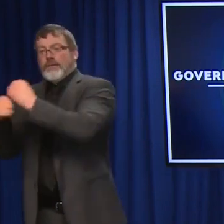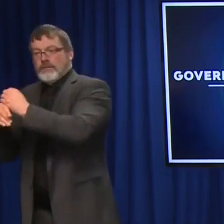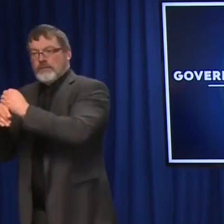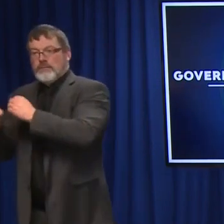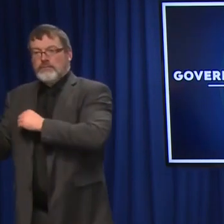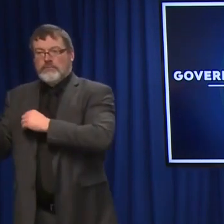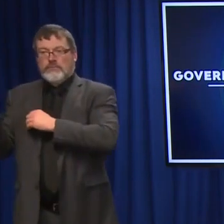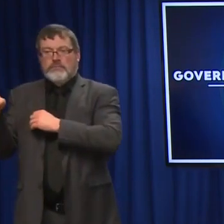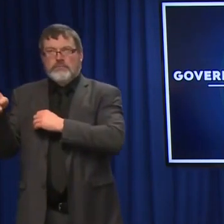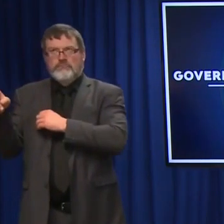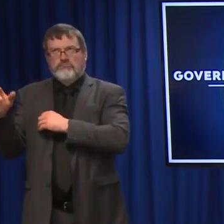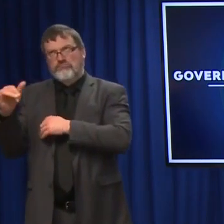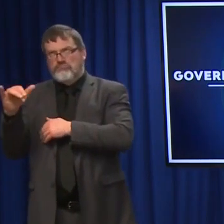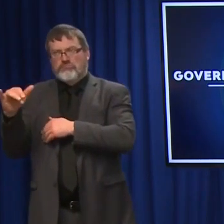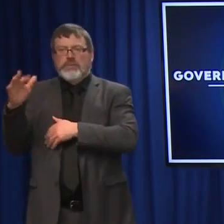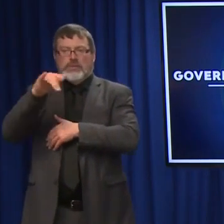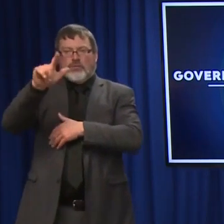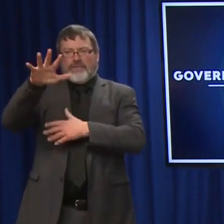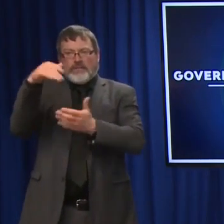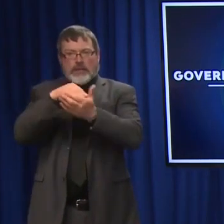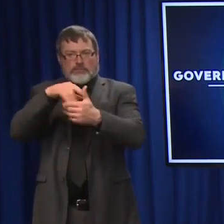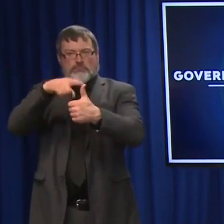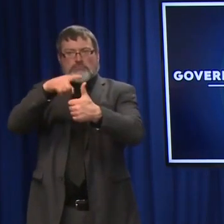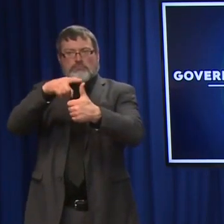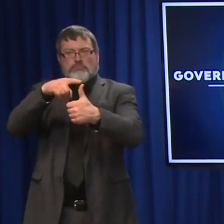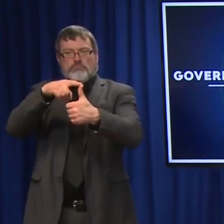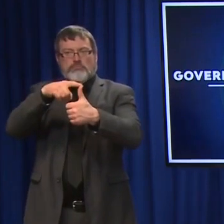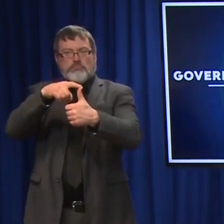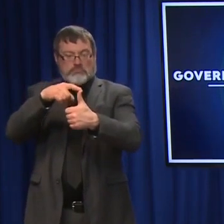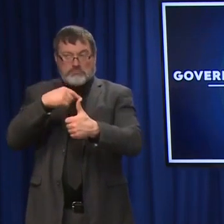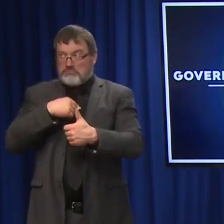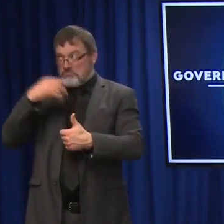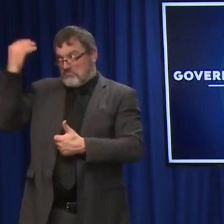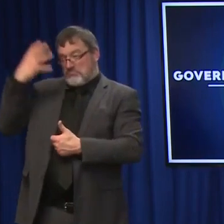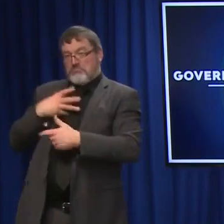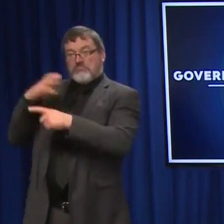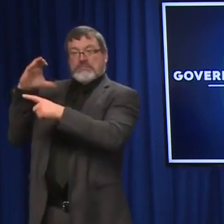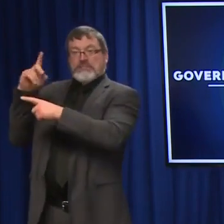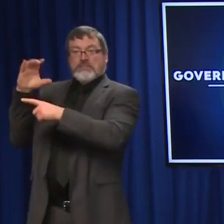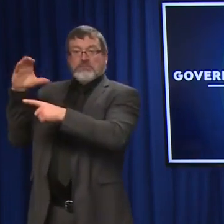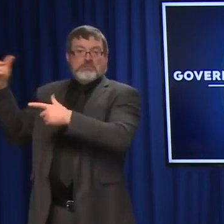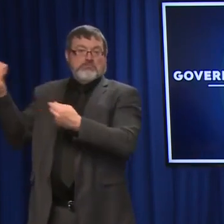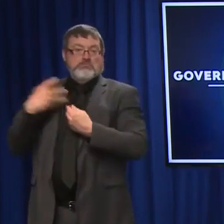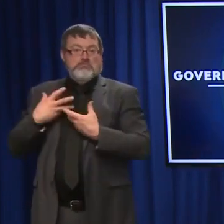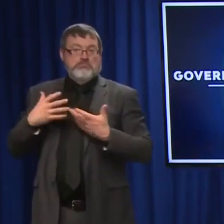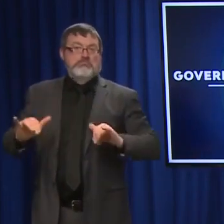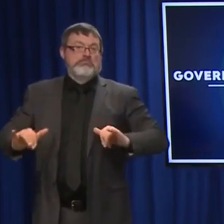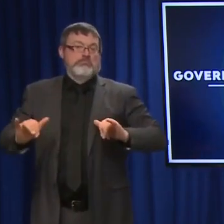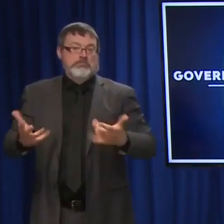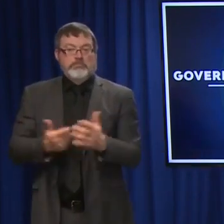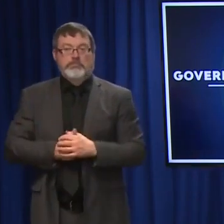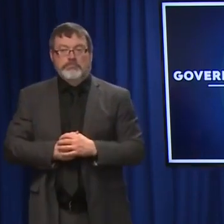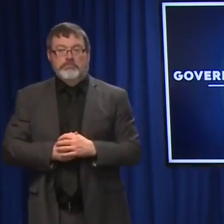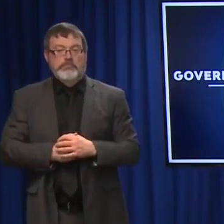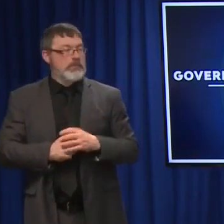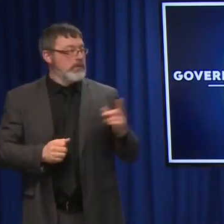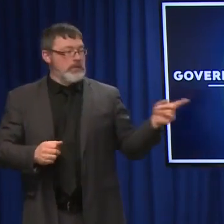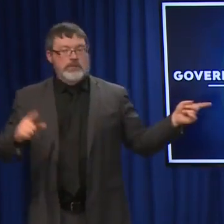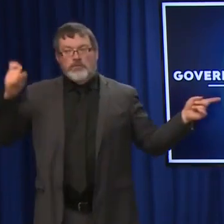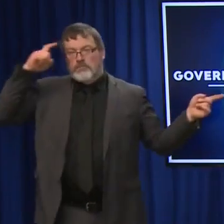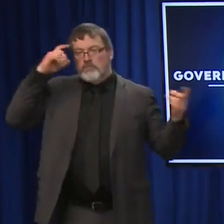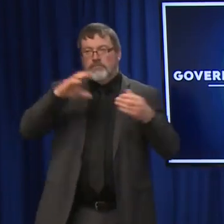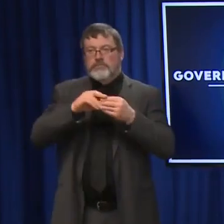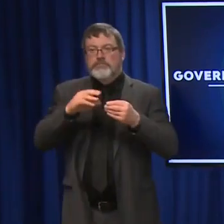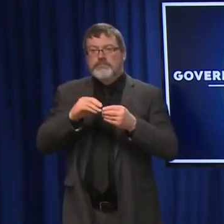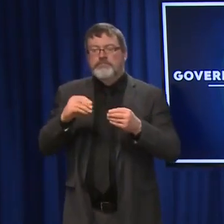are the number that have received at least one COVID-19 dose. Thanks. You know, I'll just add, for what it's worth,